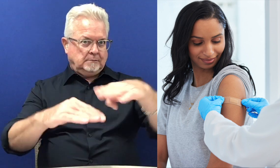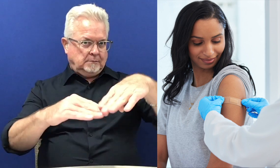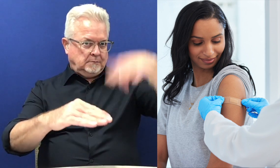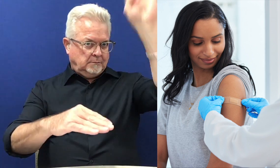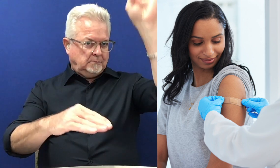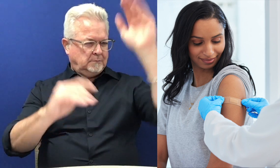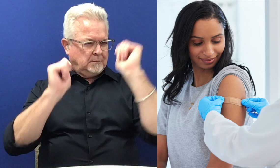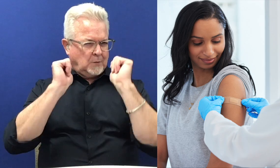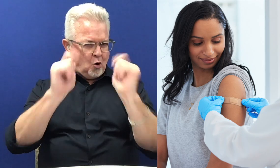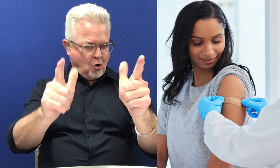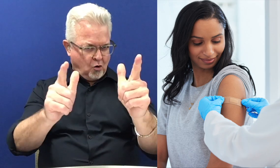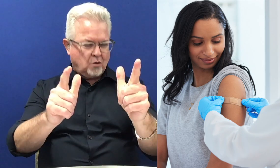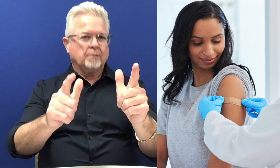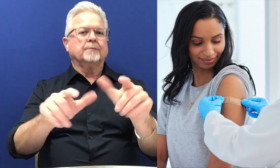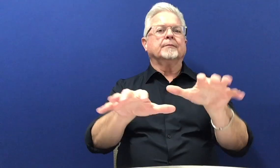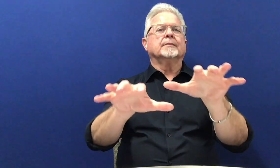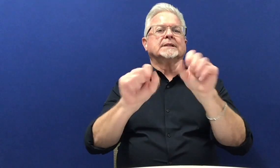get vaccinated.